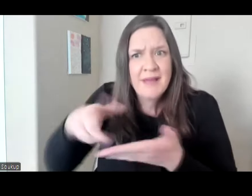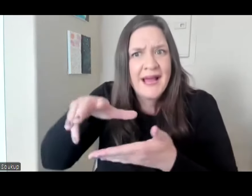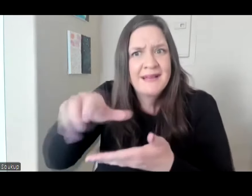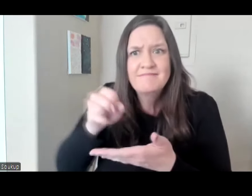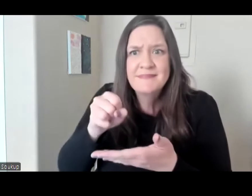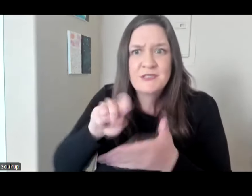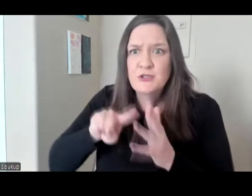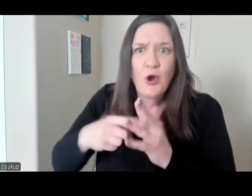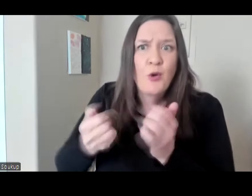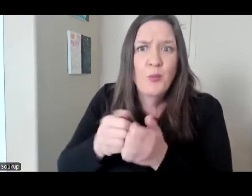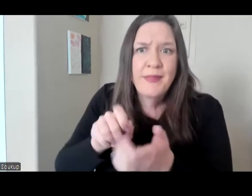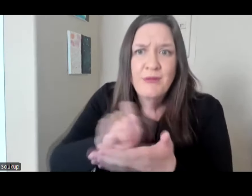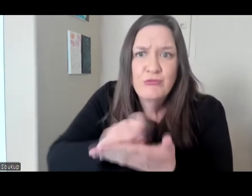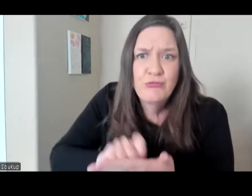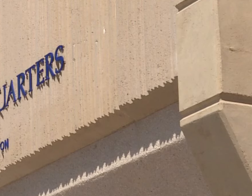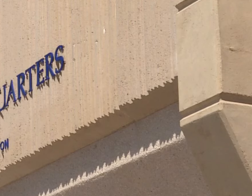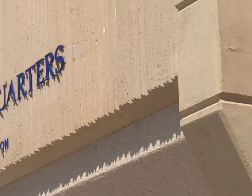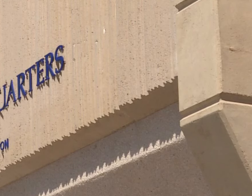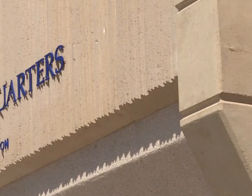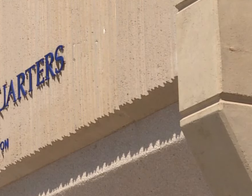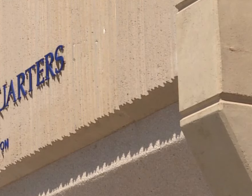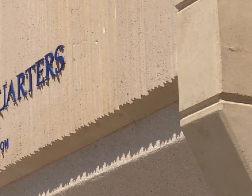he was unable to hear. Colleen Sikora, 12 News.